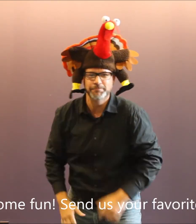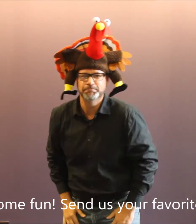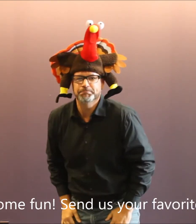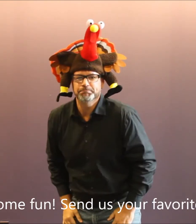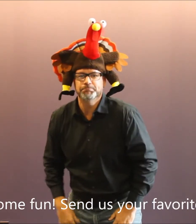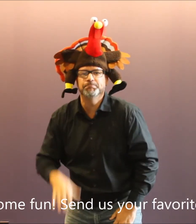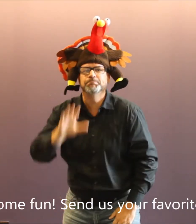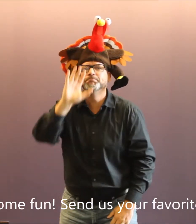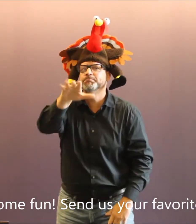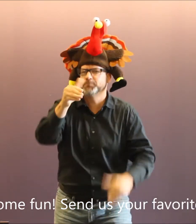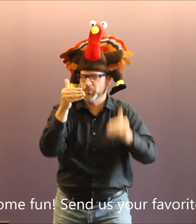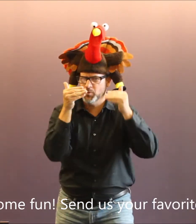Let's have some fun.